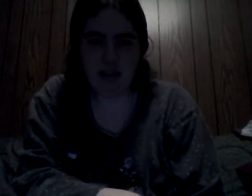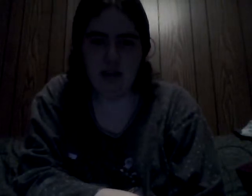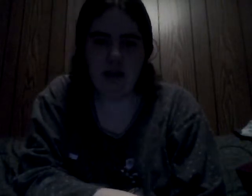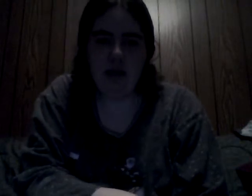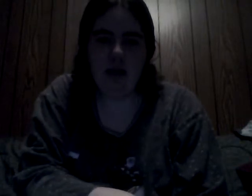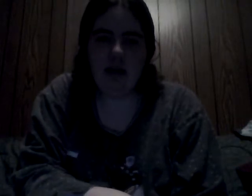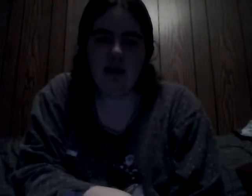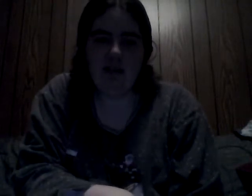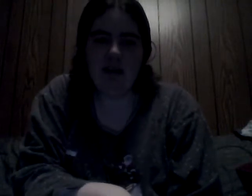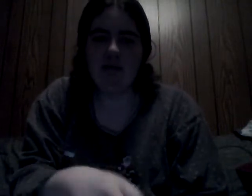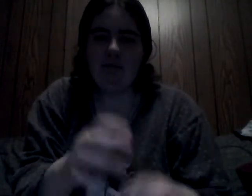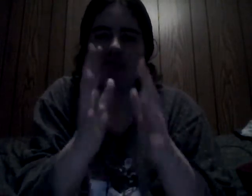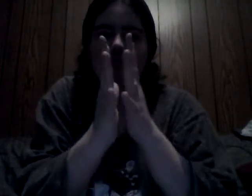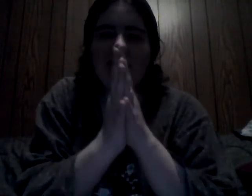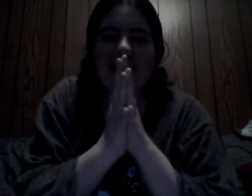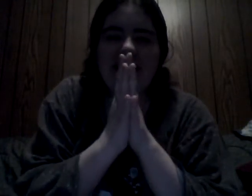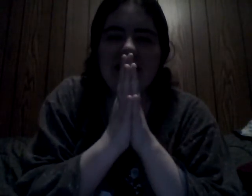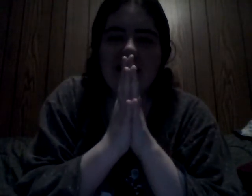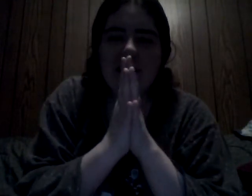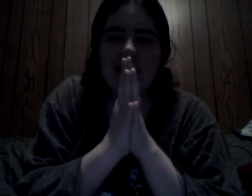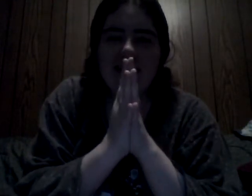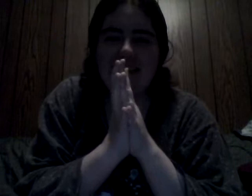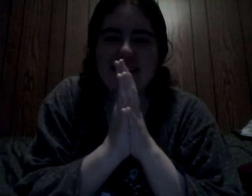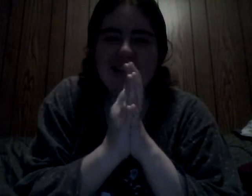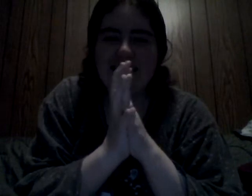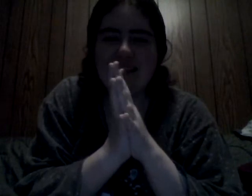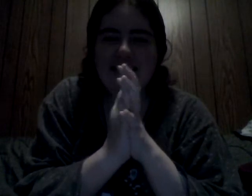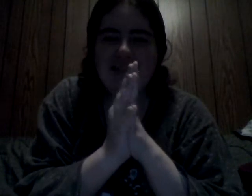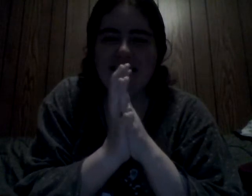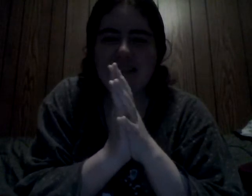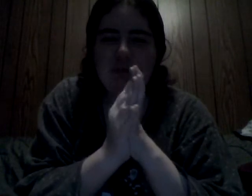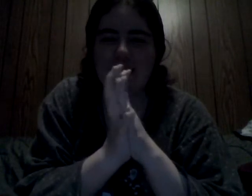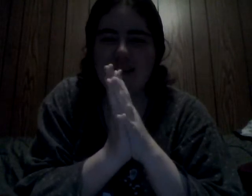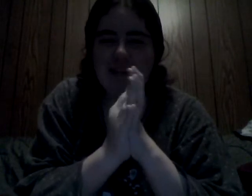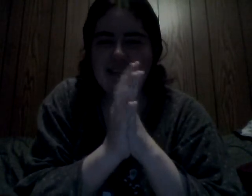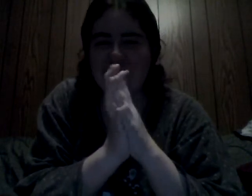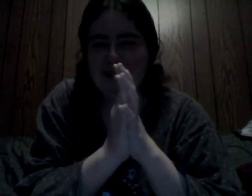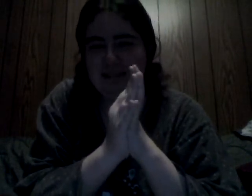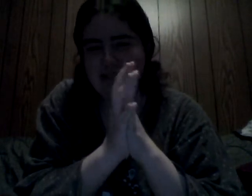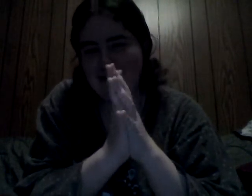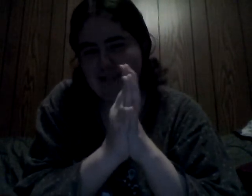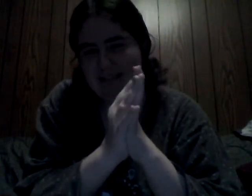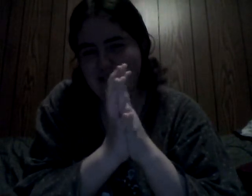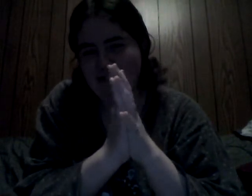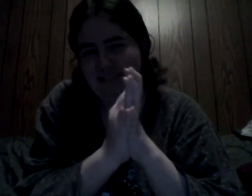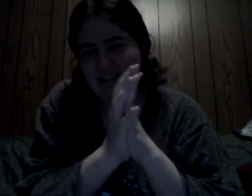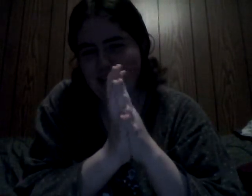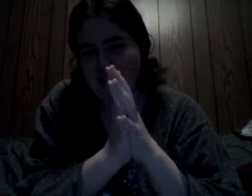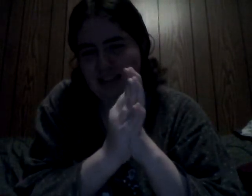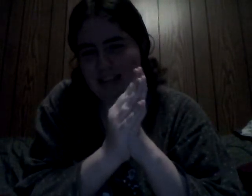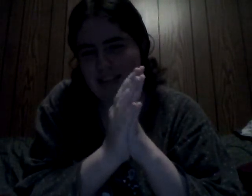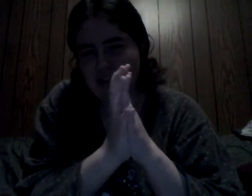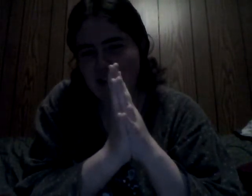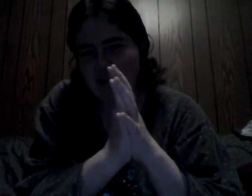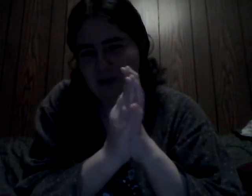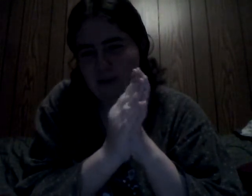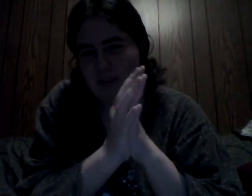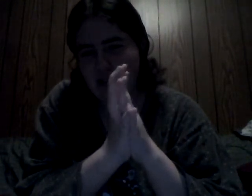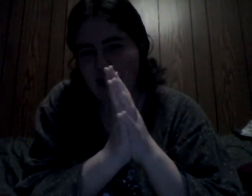Well, this, apparently, is what I can do. I